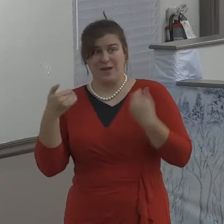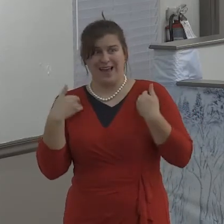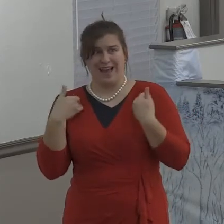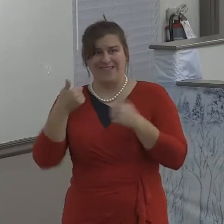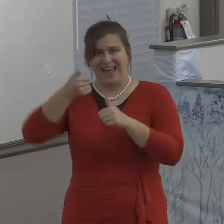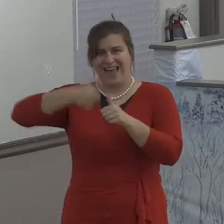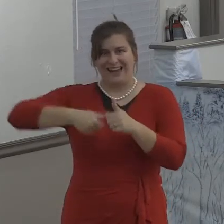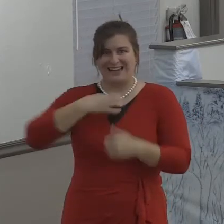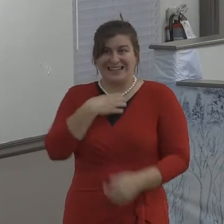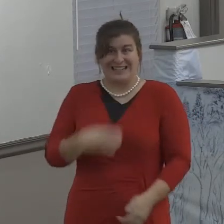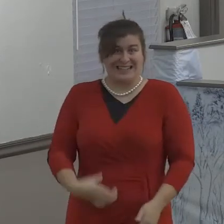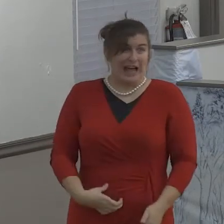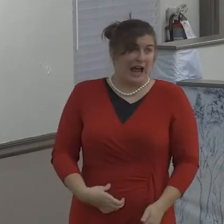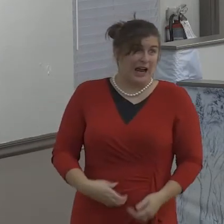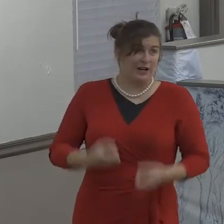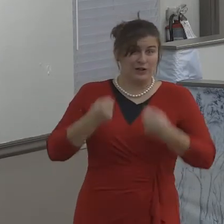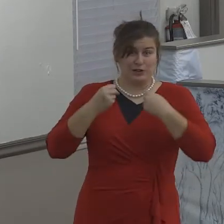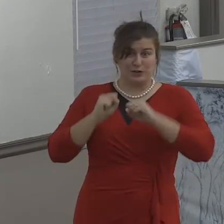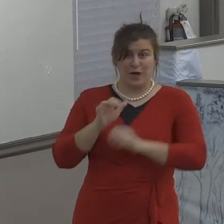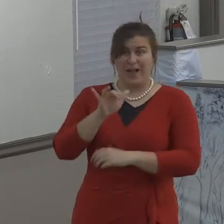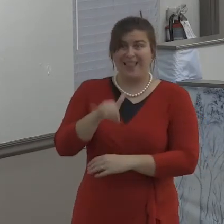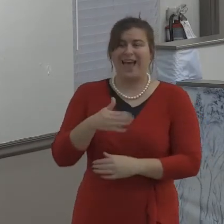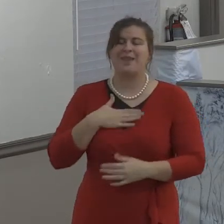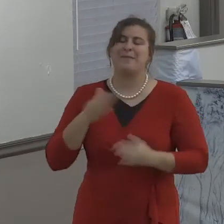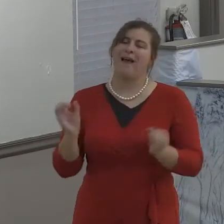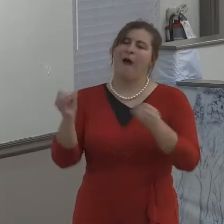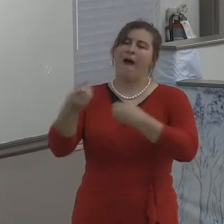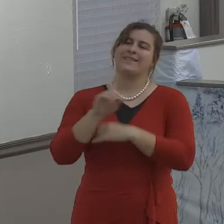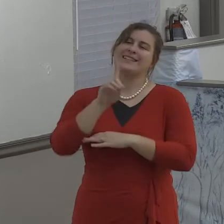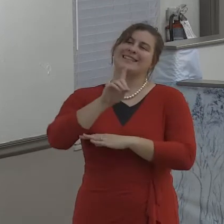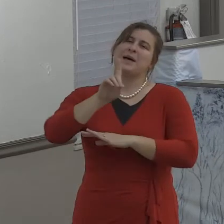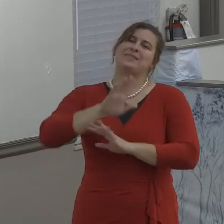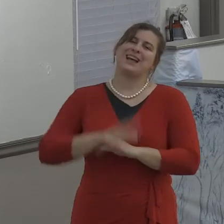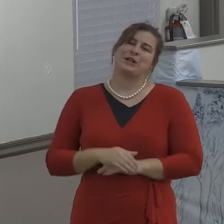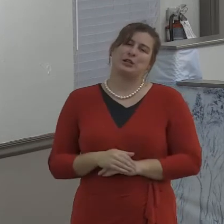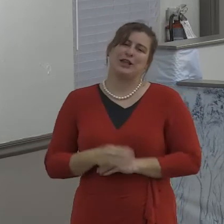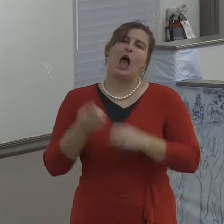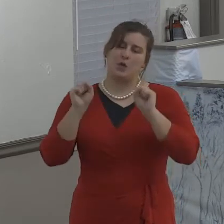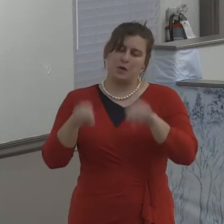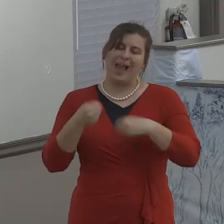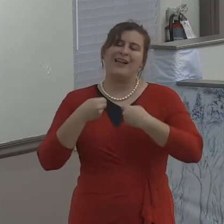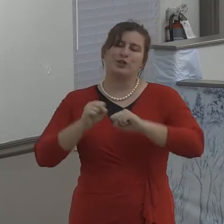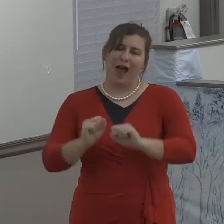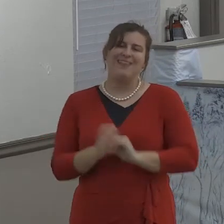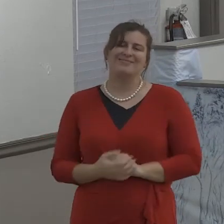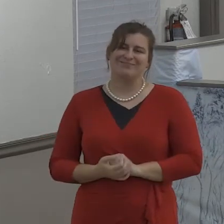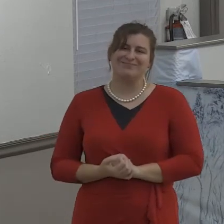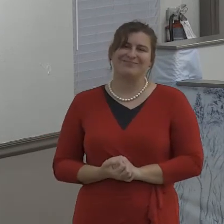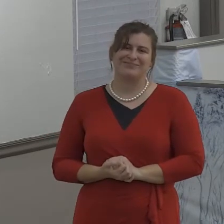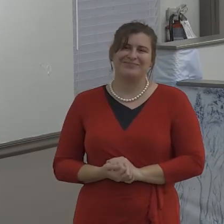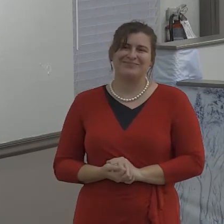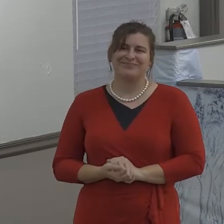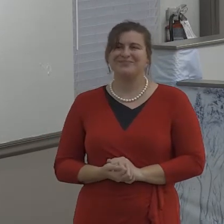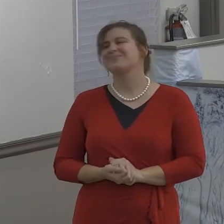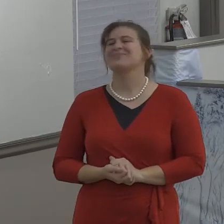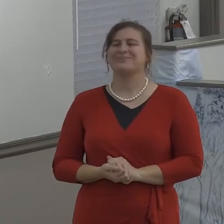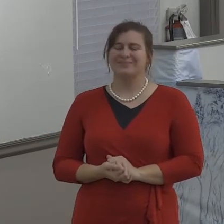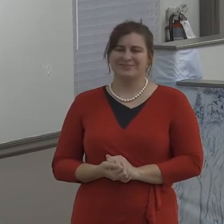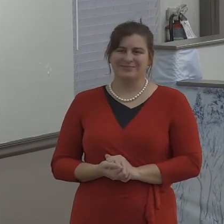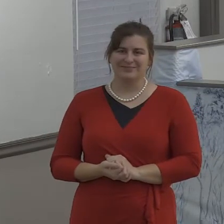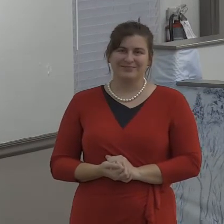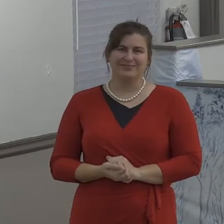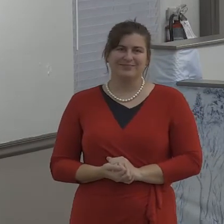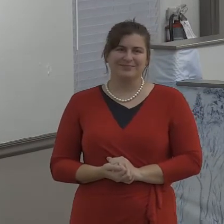The average couple, do you realize, spends only about 17 minutes a week in